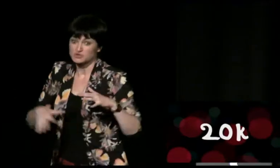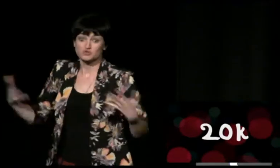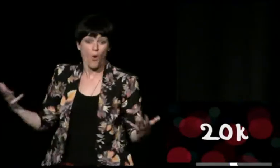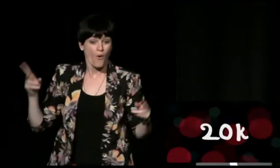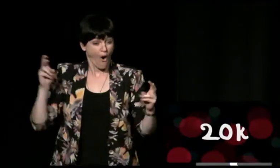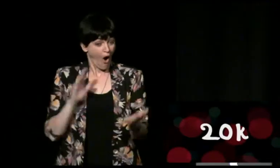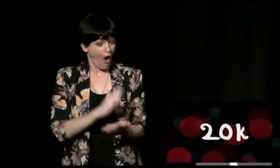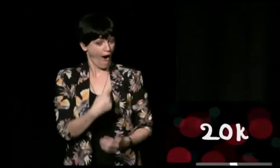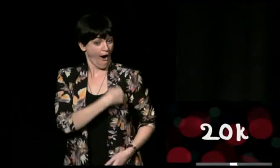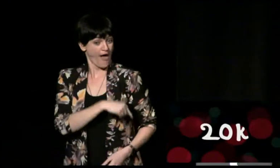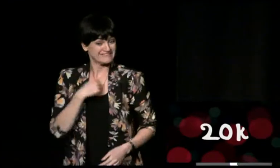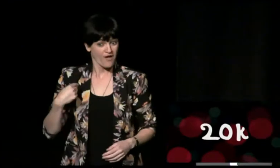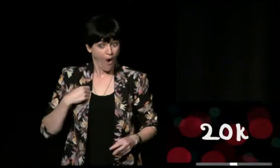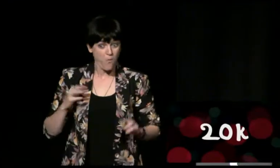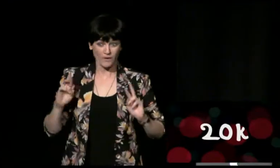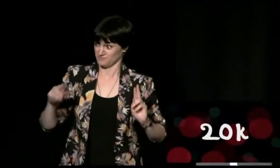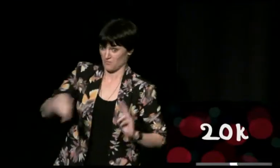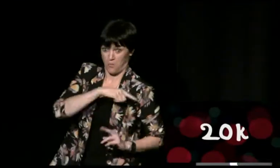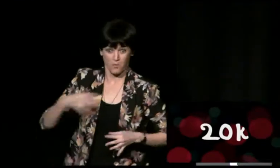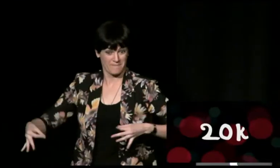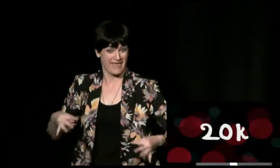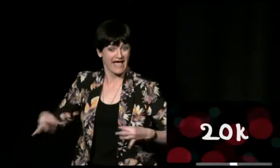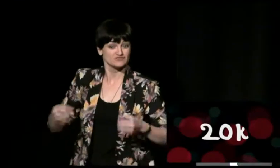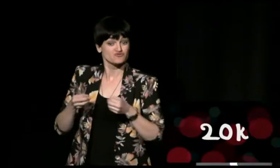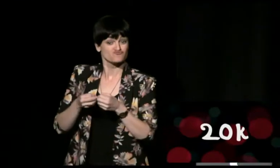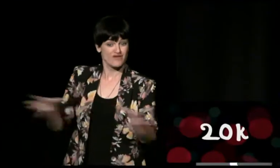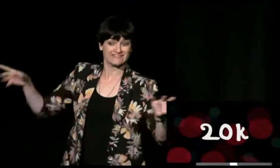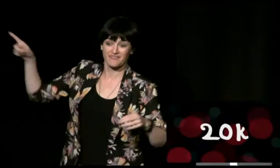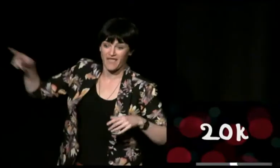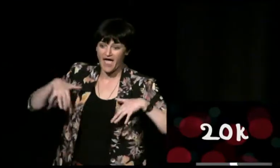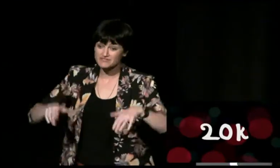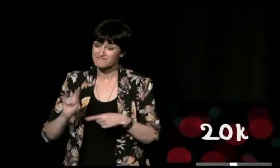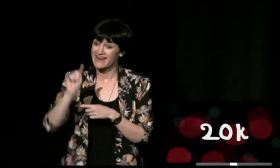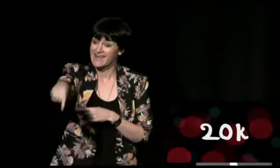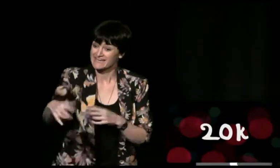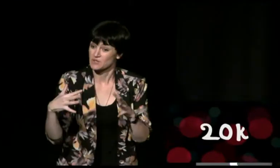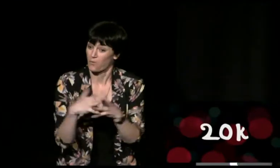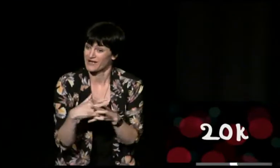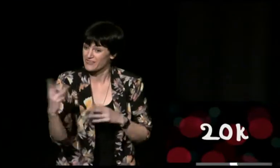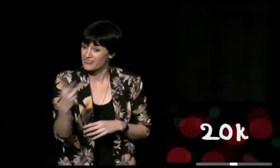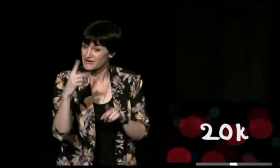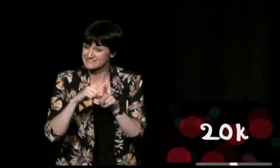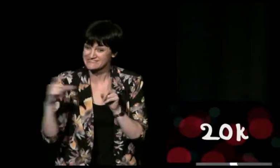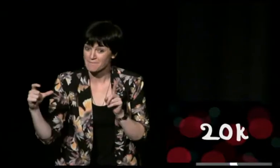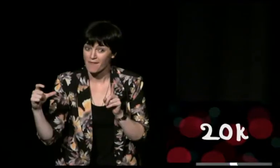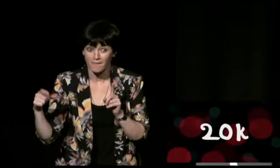to more than triple so to be honest we were hoping to be able to show you